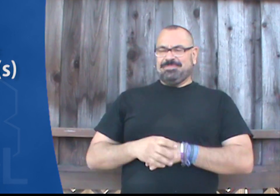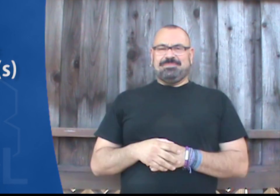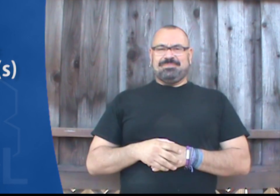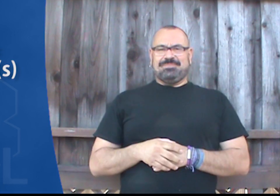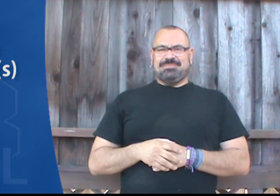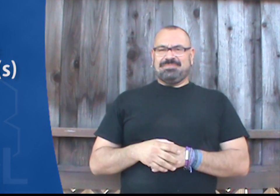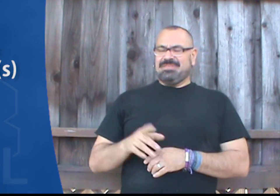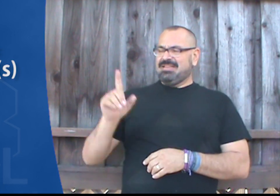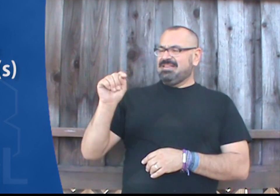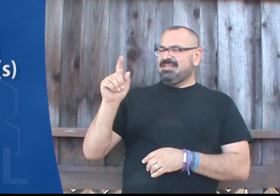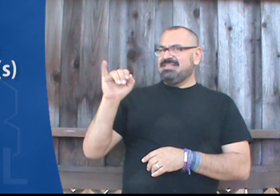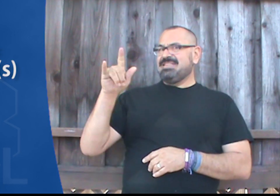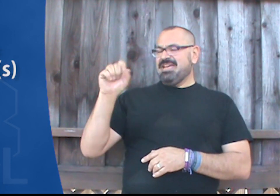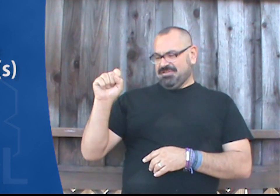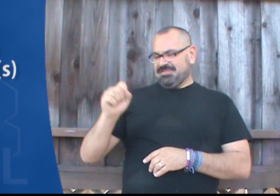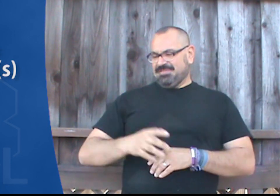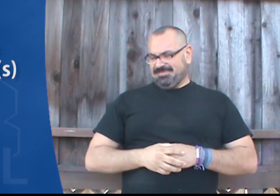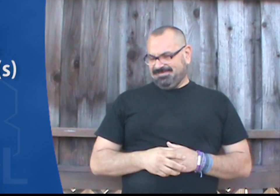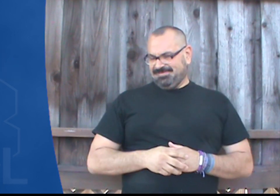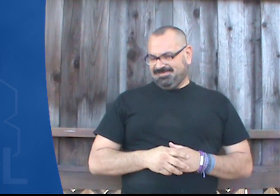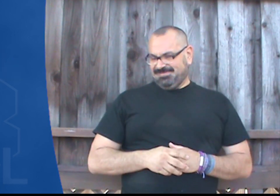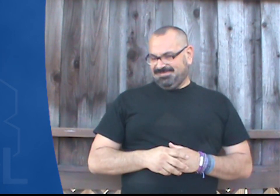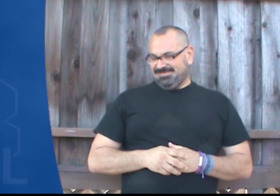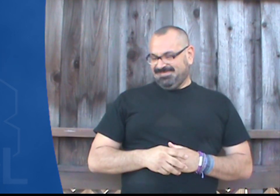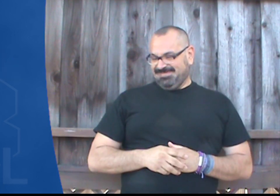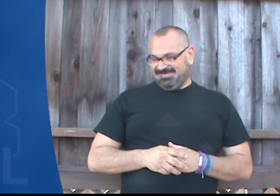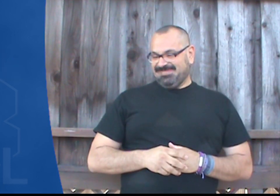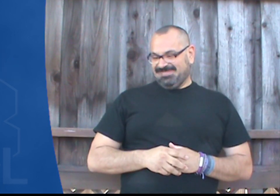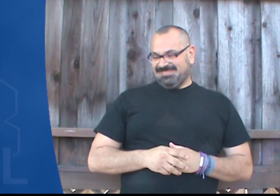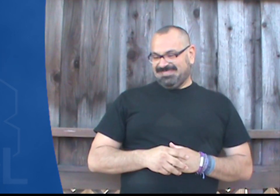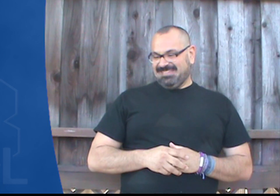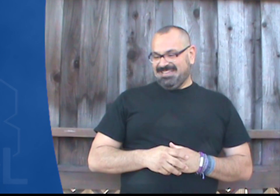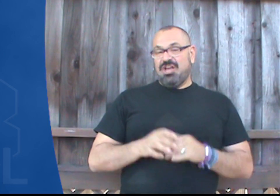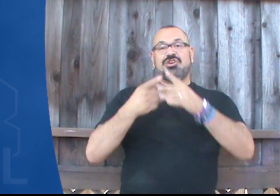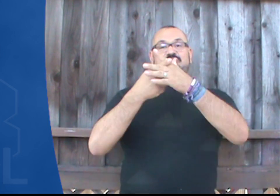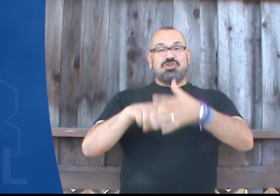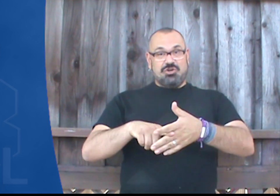tails, start,